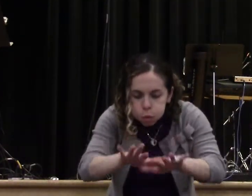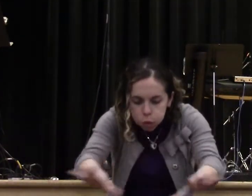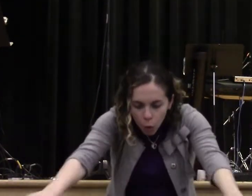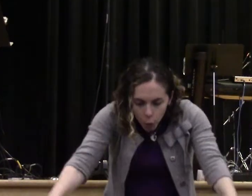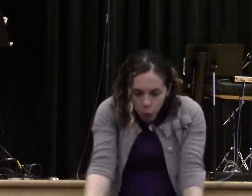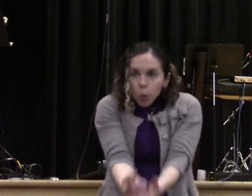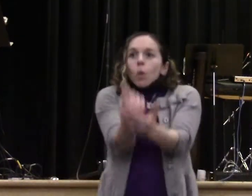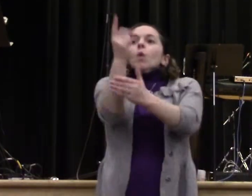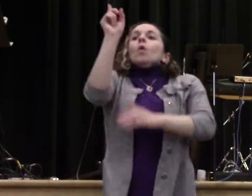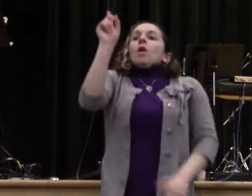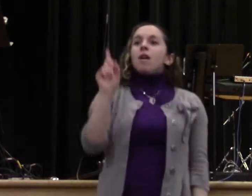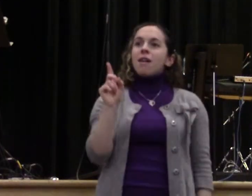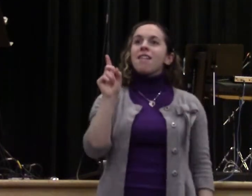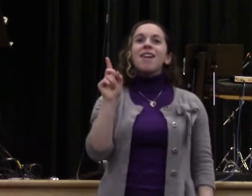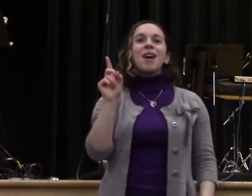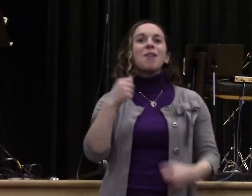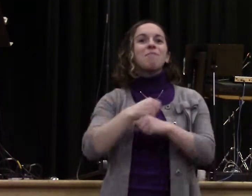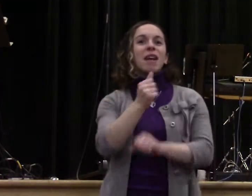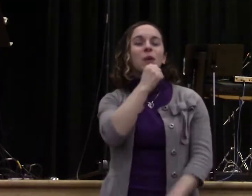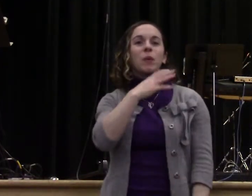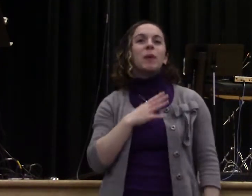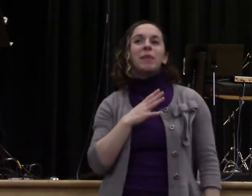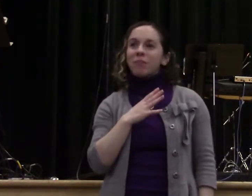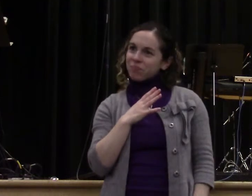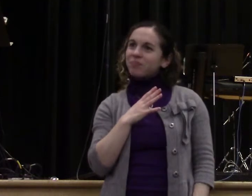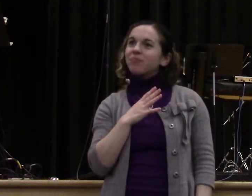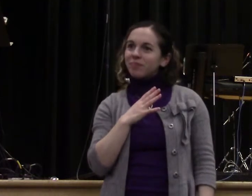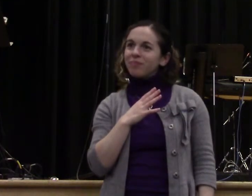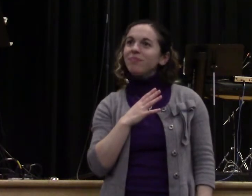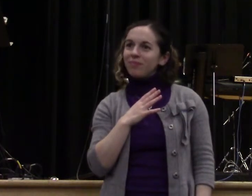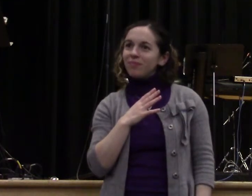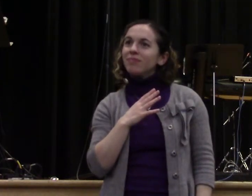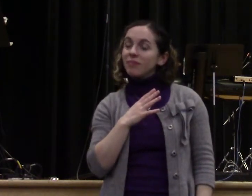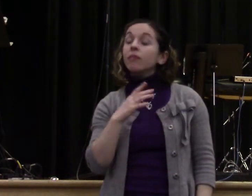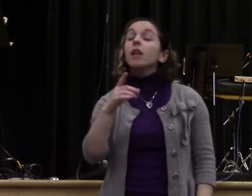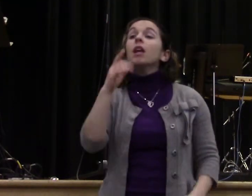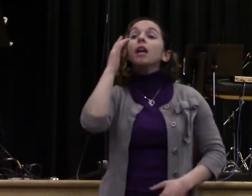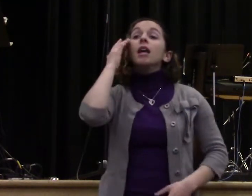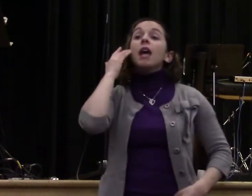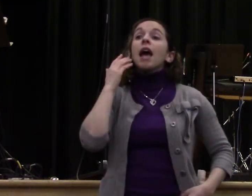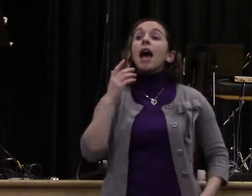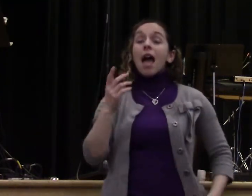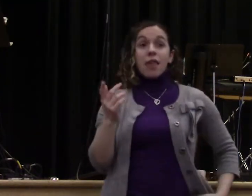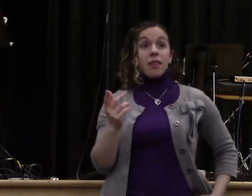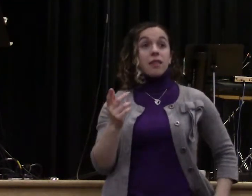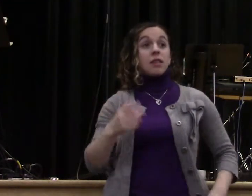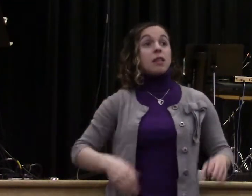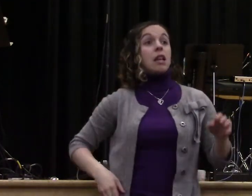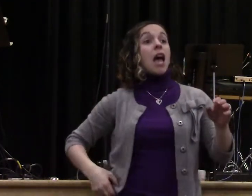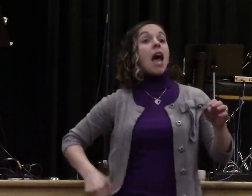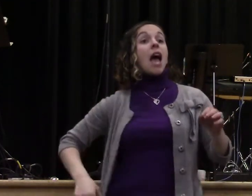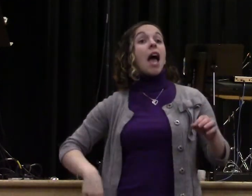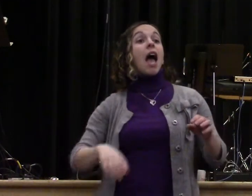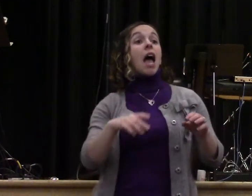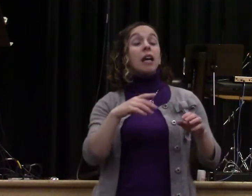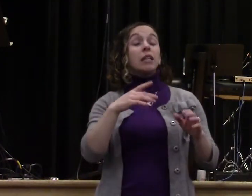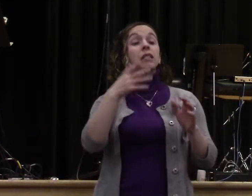leave his father and mother and be joined to his wife. Hallelujah. I want you to know that was God's plan and it was